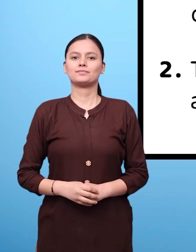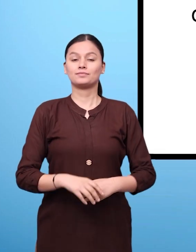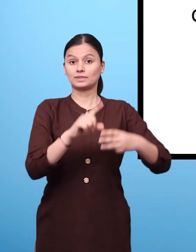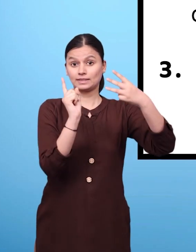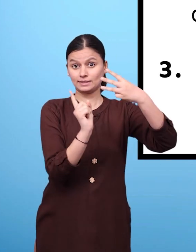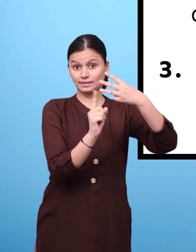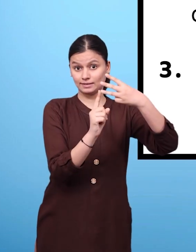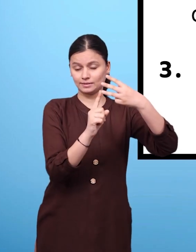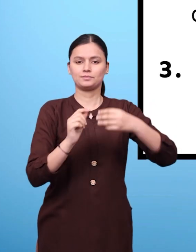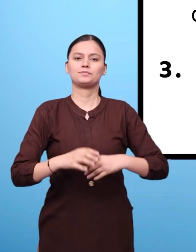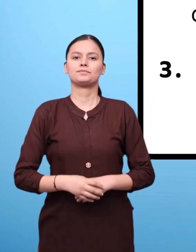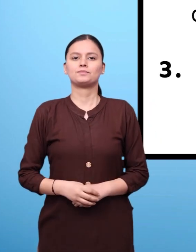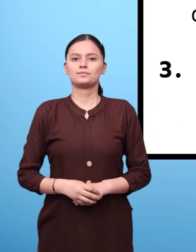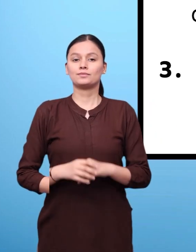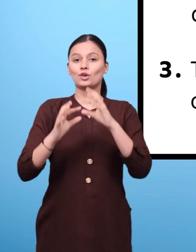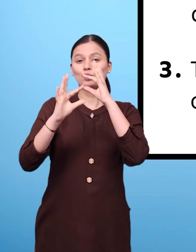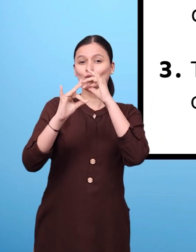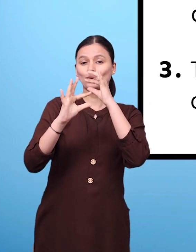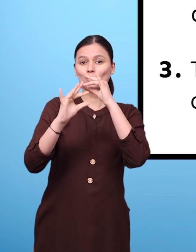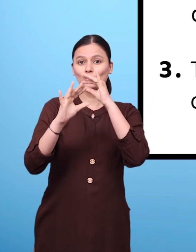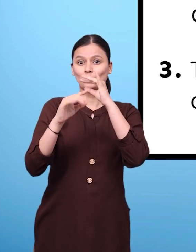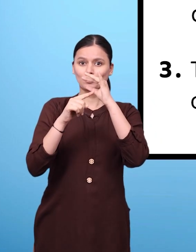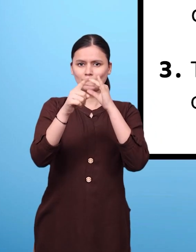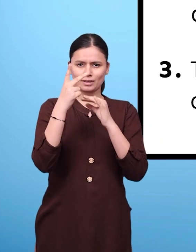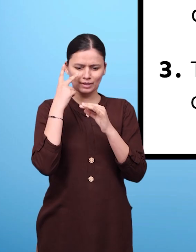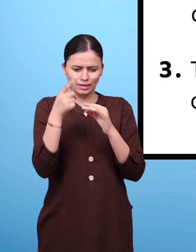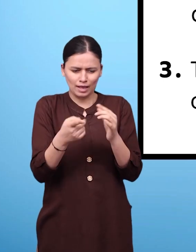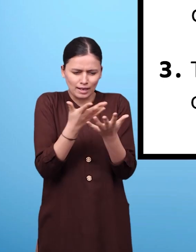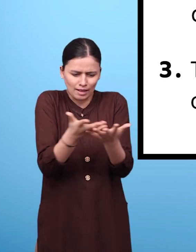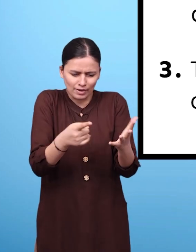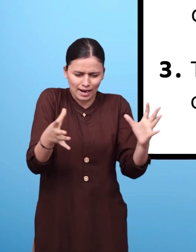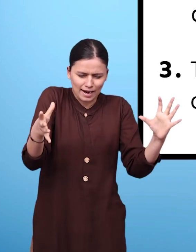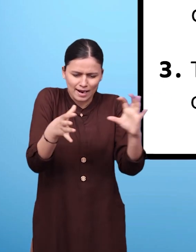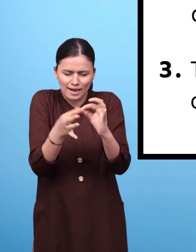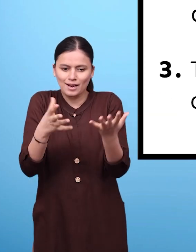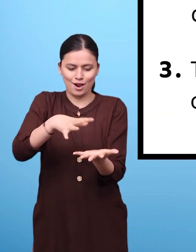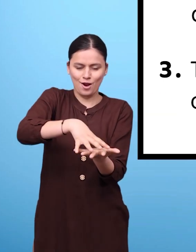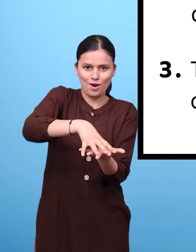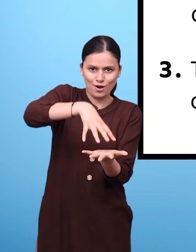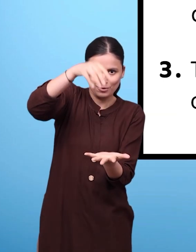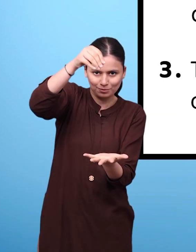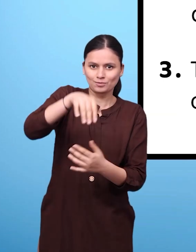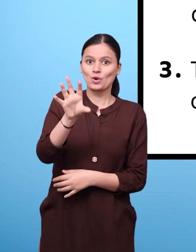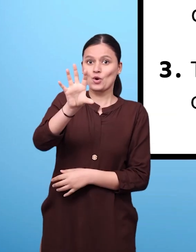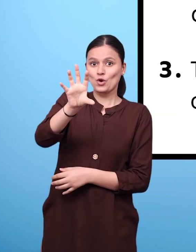3 Take the shape similar to the shape of a Shehnai